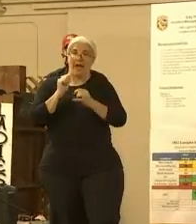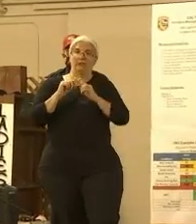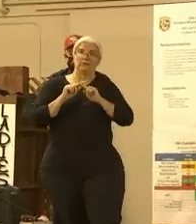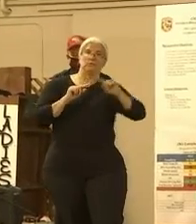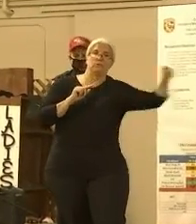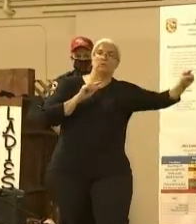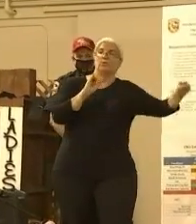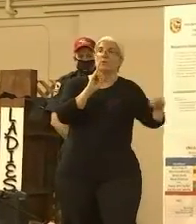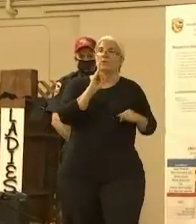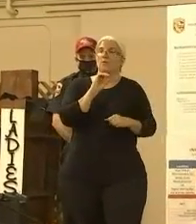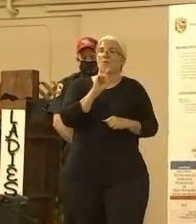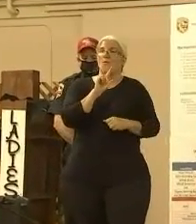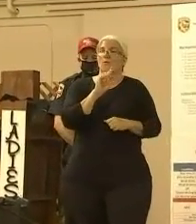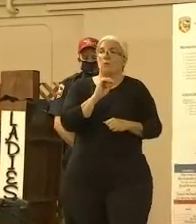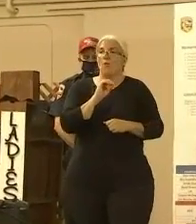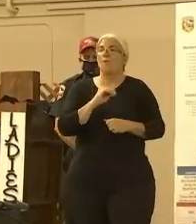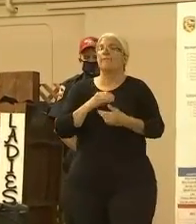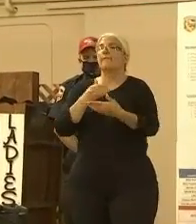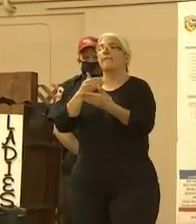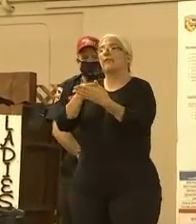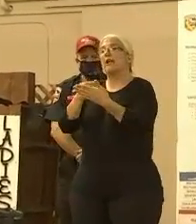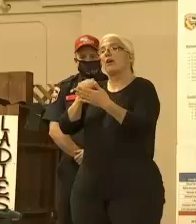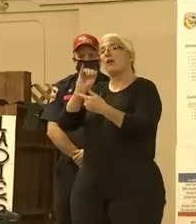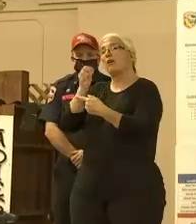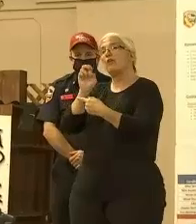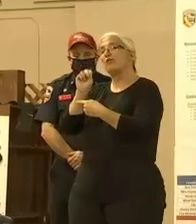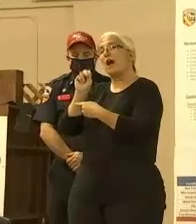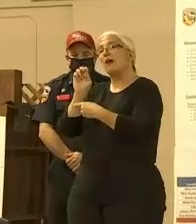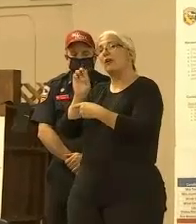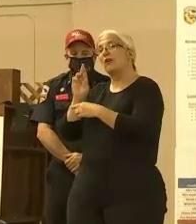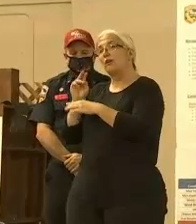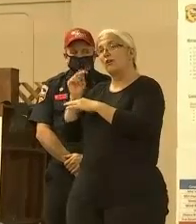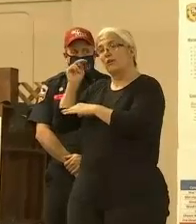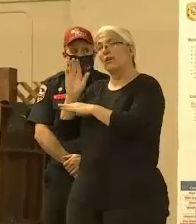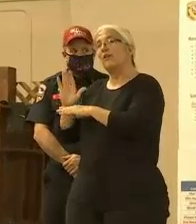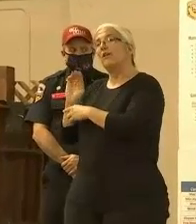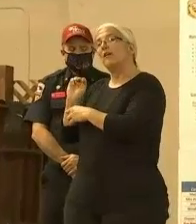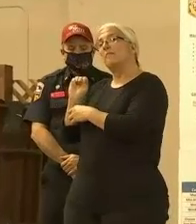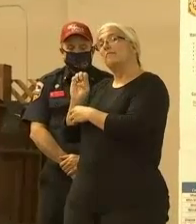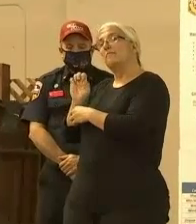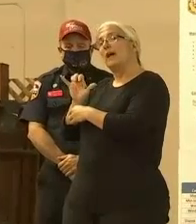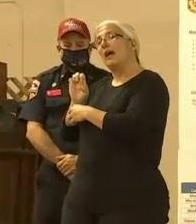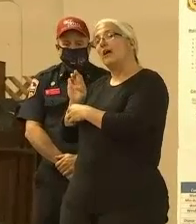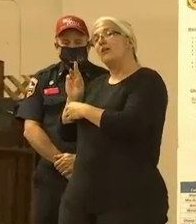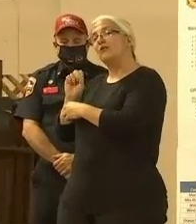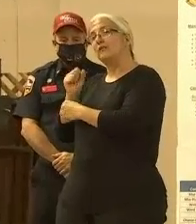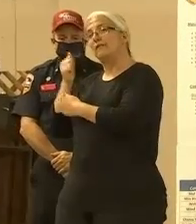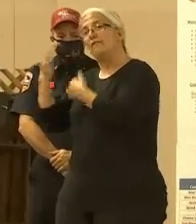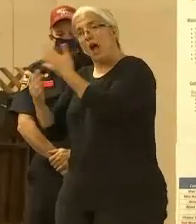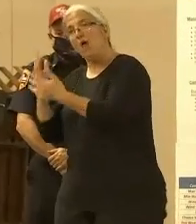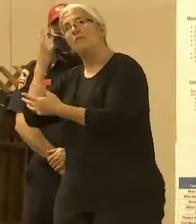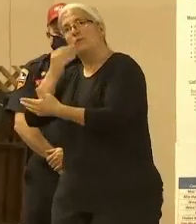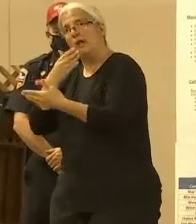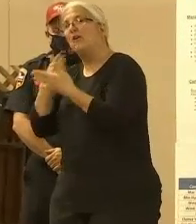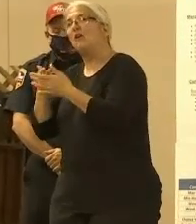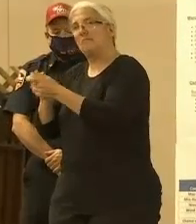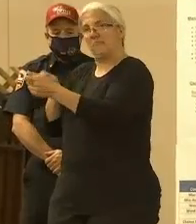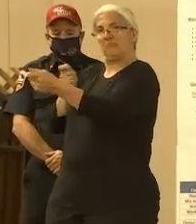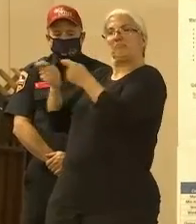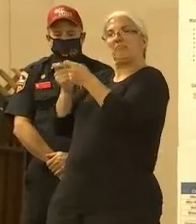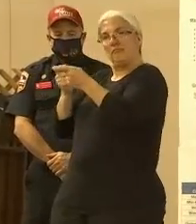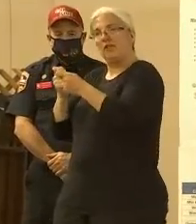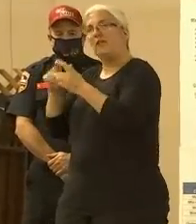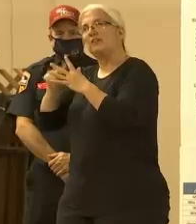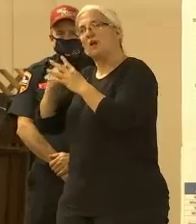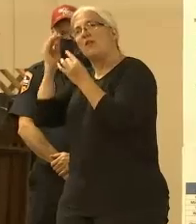in the Jenner area, the Myers Fire. Got a pretty good handle on that one, and starting to think about doing some repopulation and opening Highway